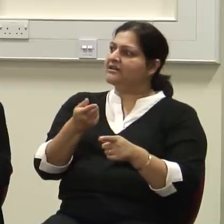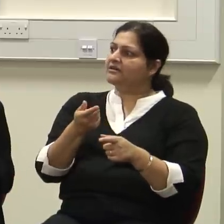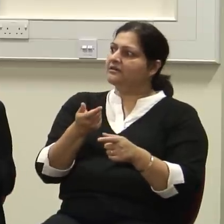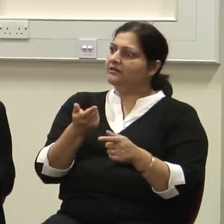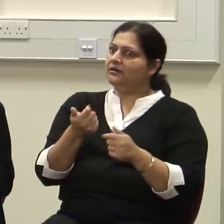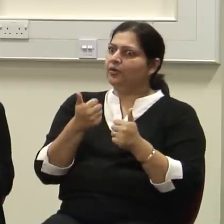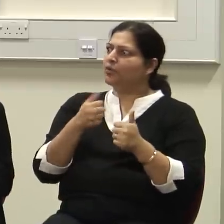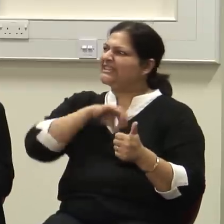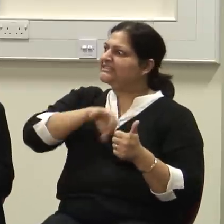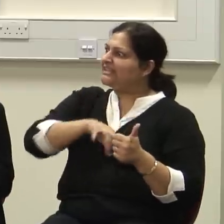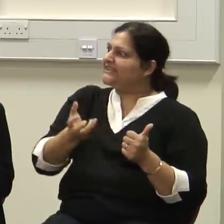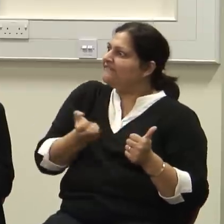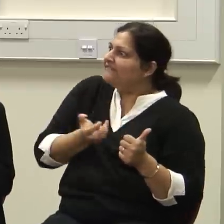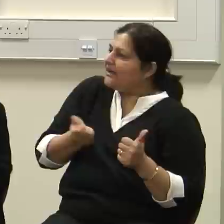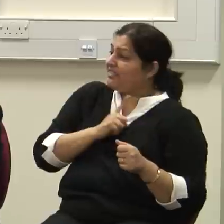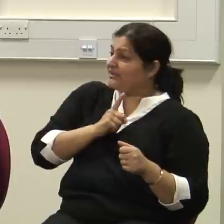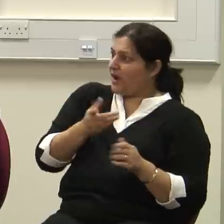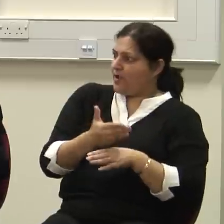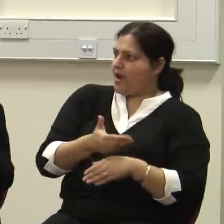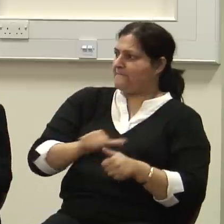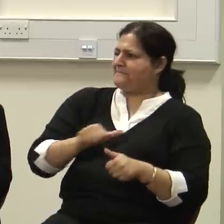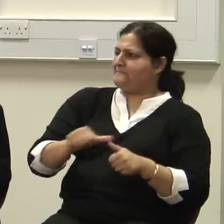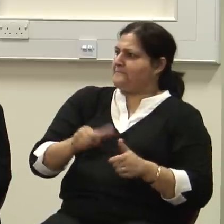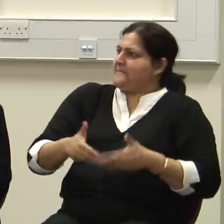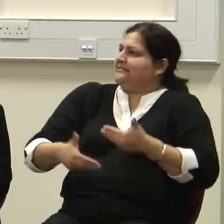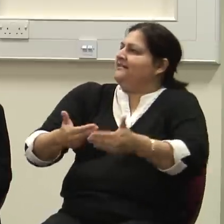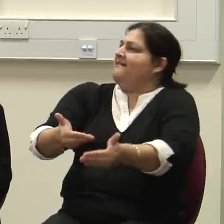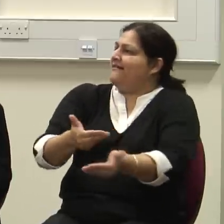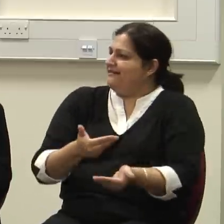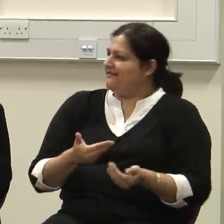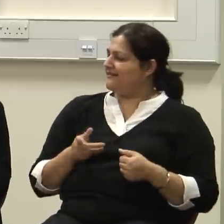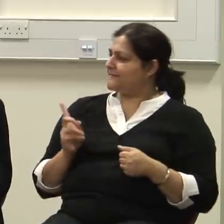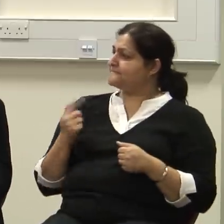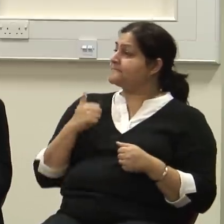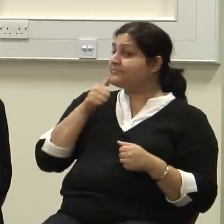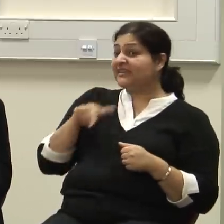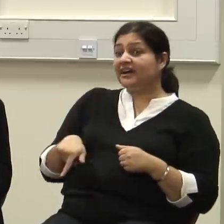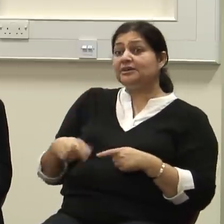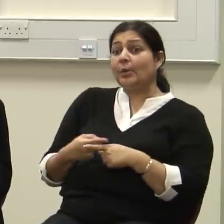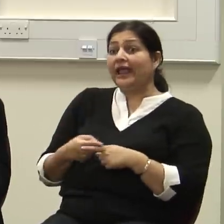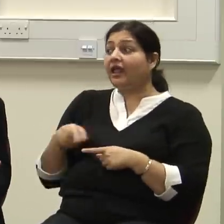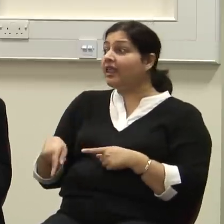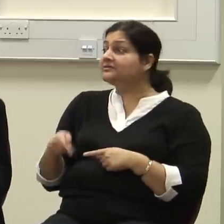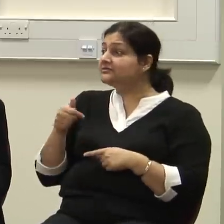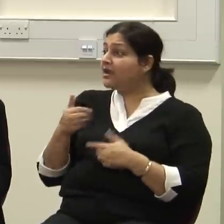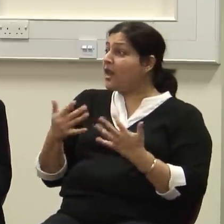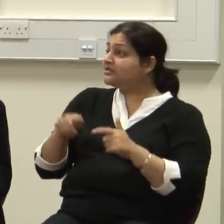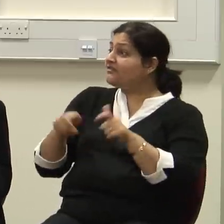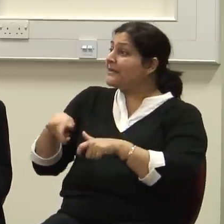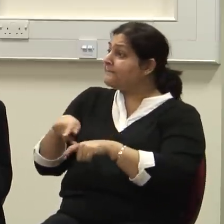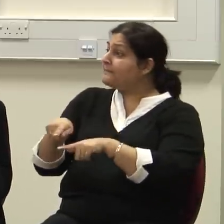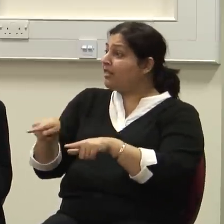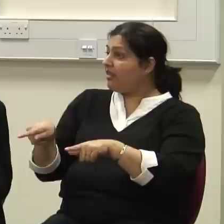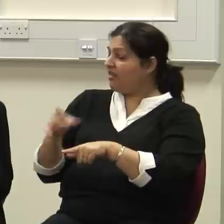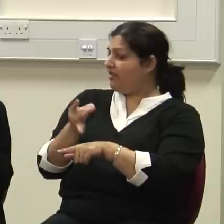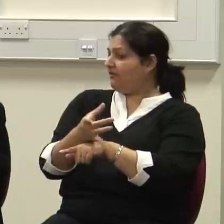So the National Health Service, I know lots of people in England, and most of whom I know, don't use the National Health Service.